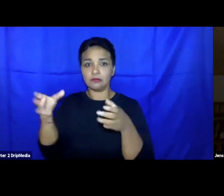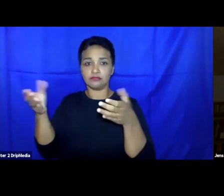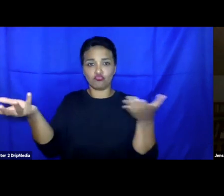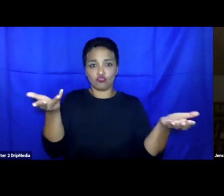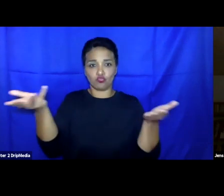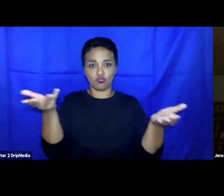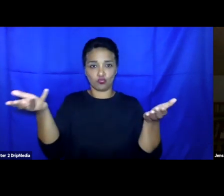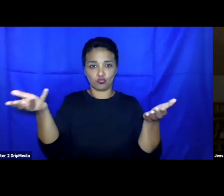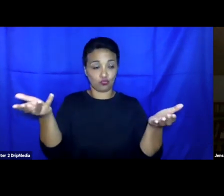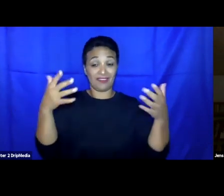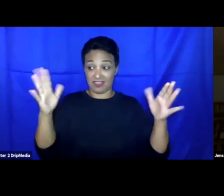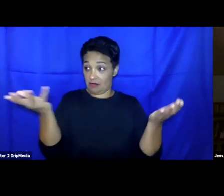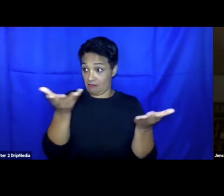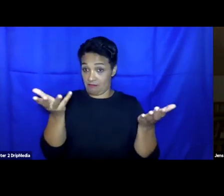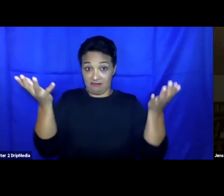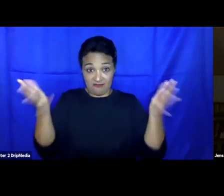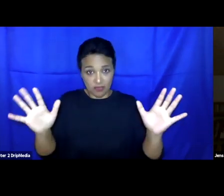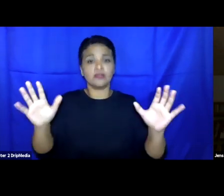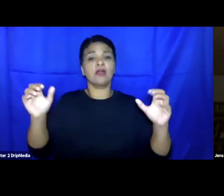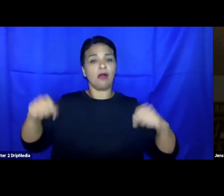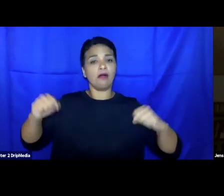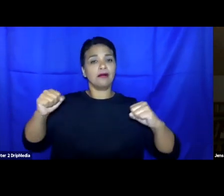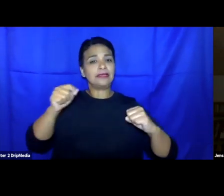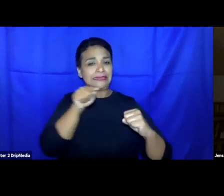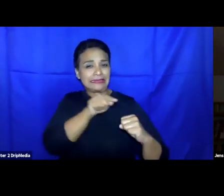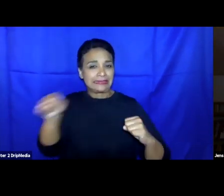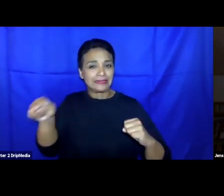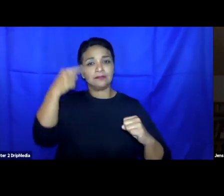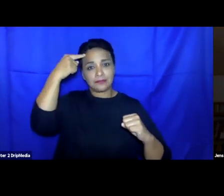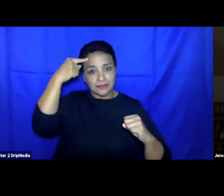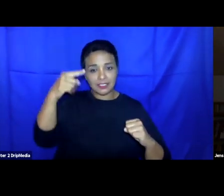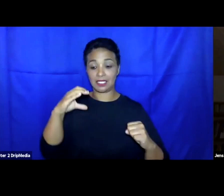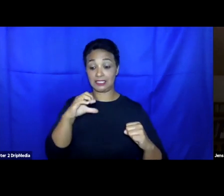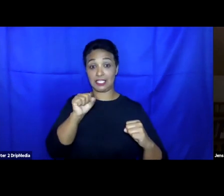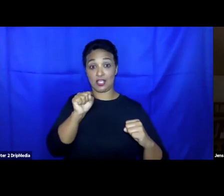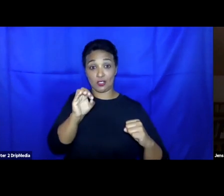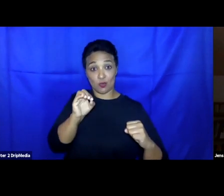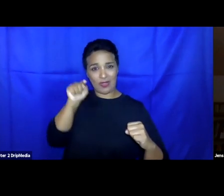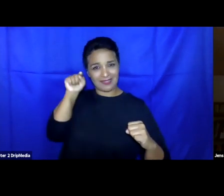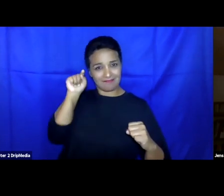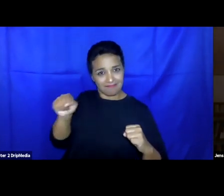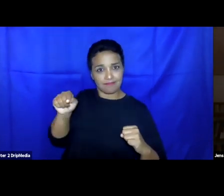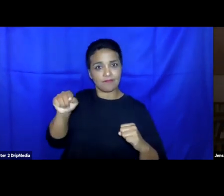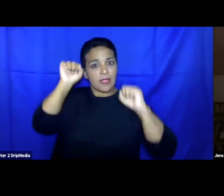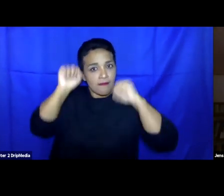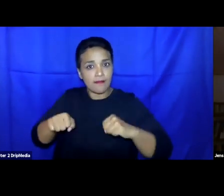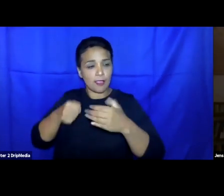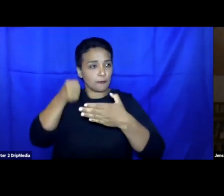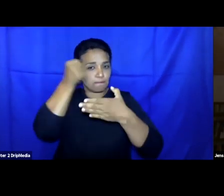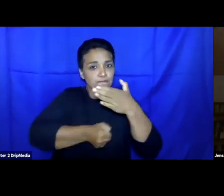there would be possibilities for civil society. To push towards better